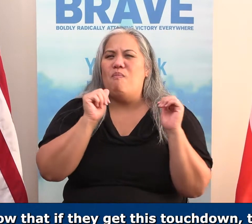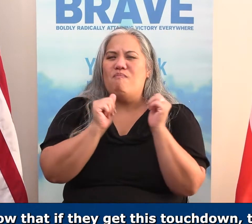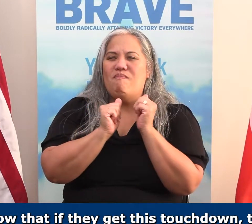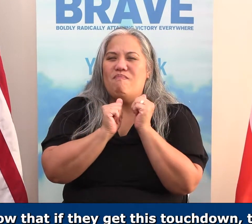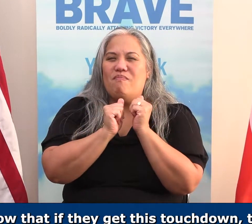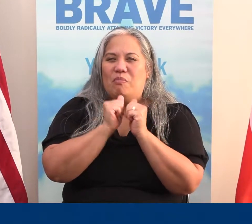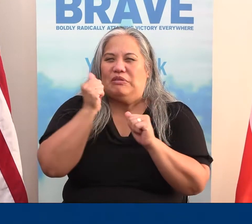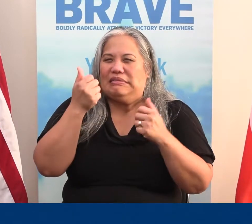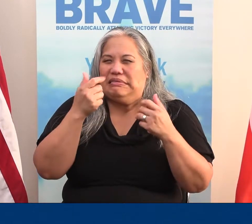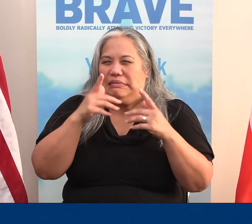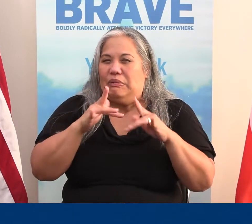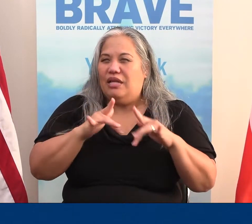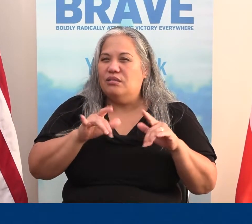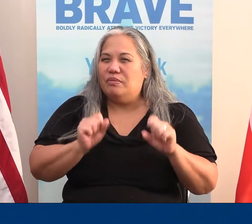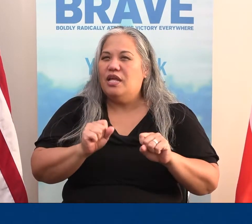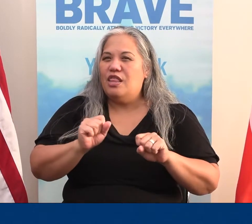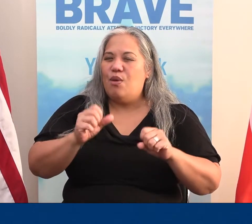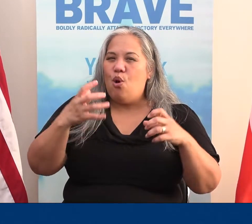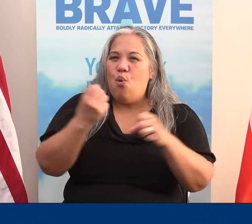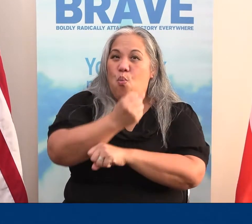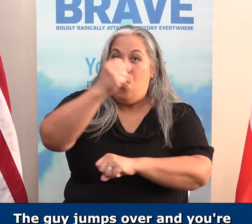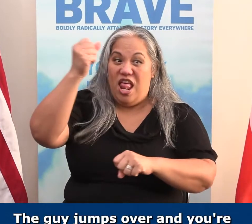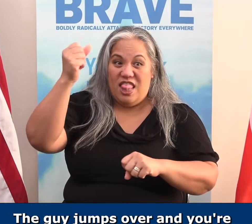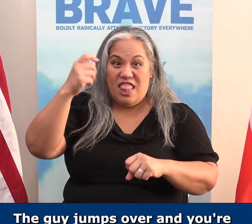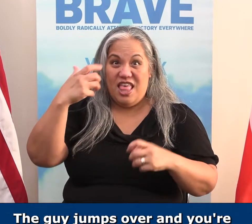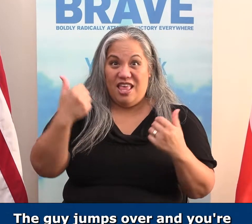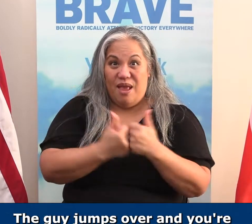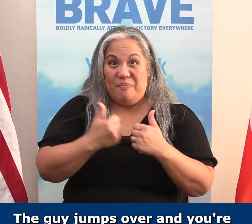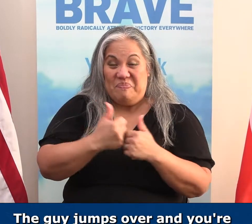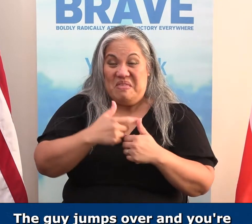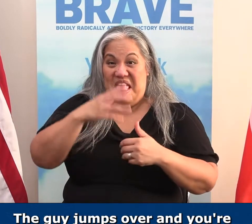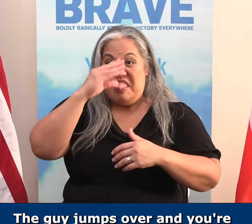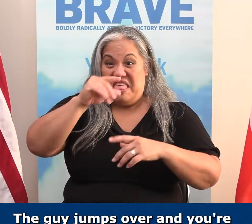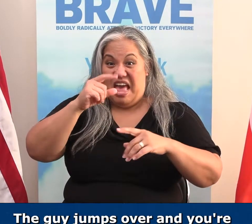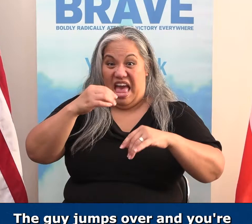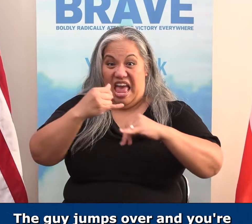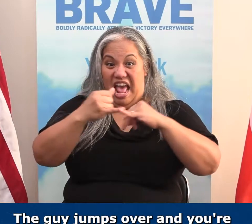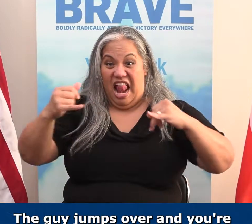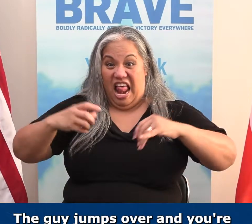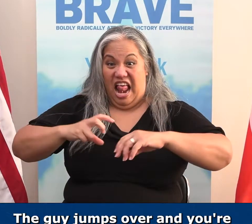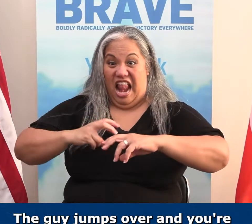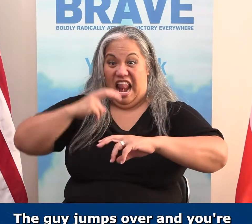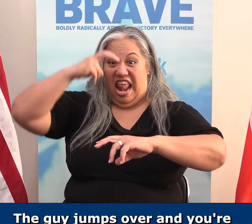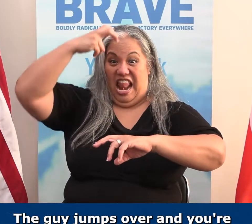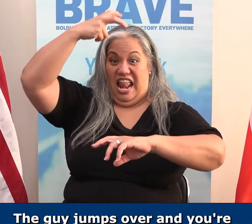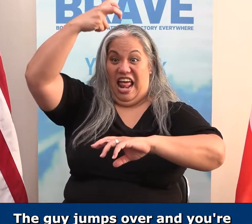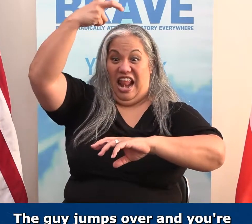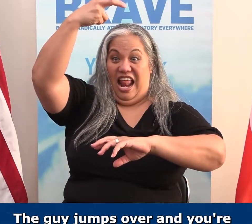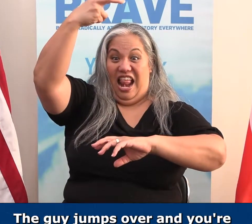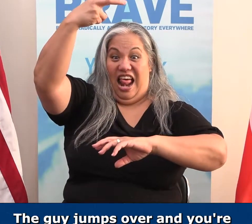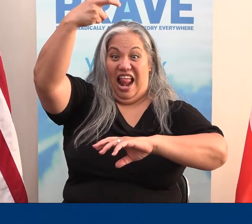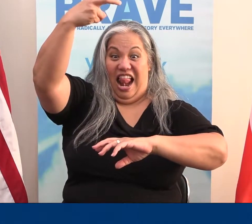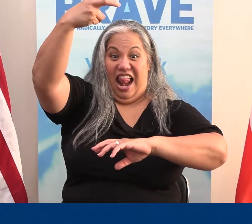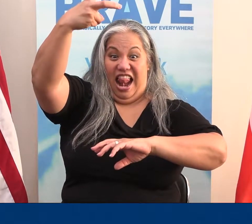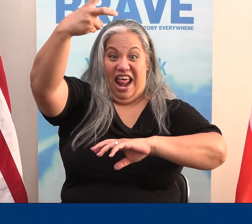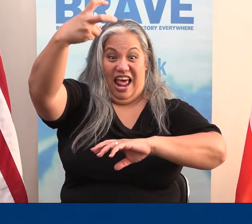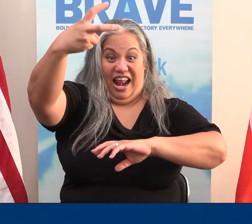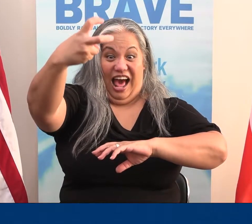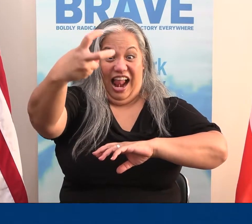win the game. They send the back through the line, the guy jumps over, and you're sitting there watching a TV set, and you see him going over the